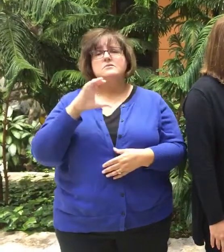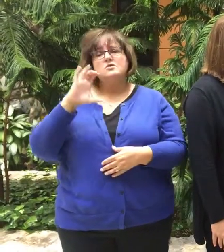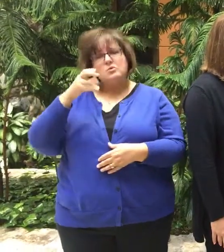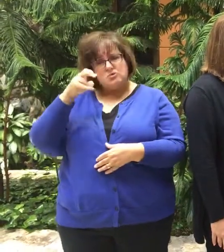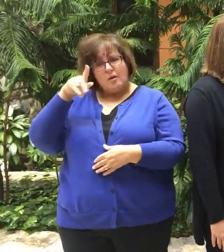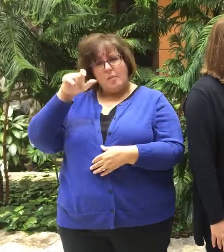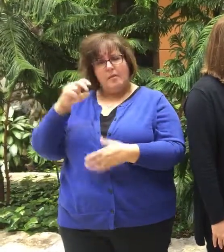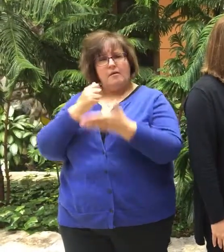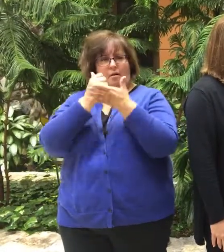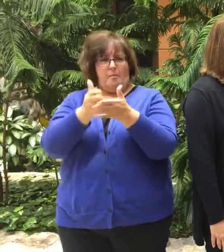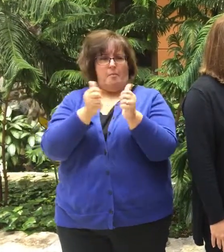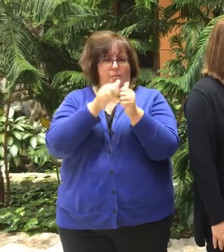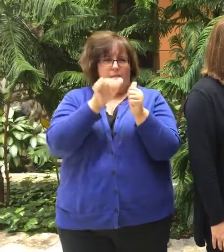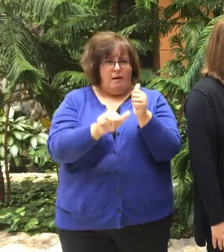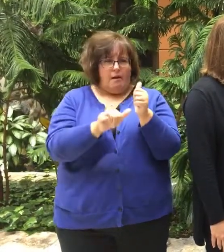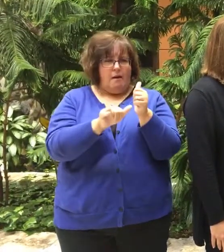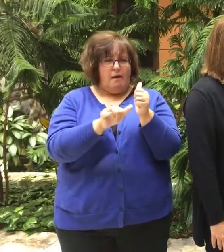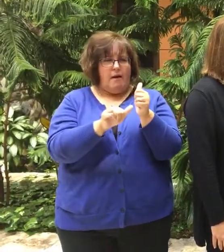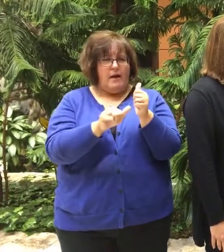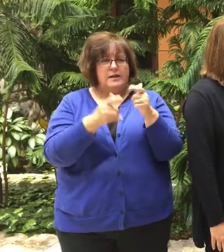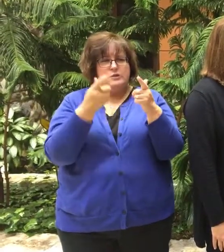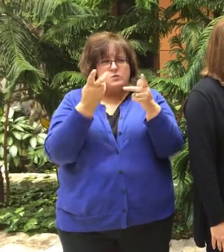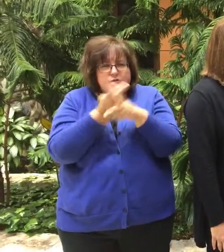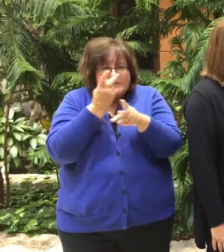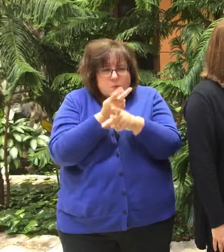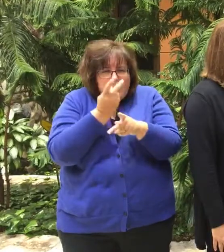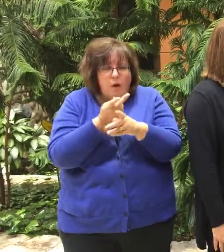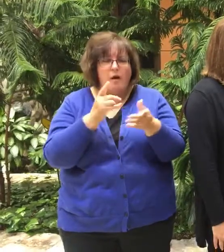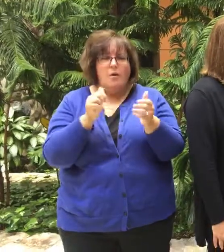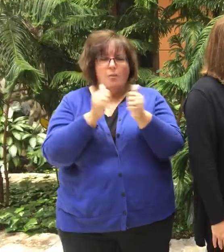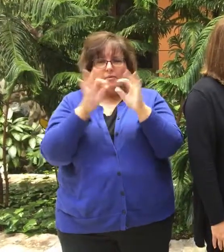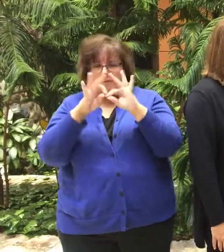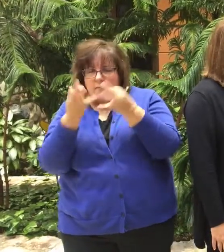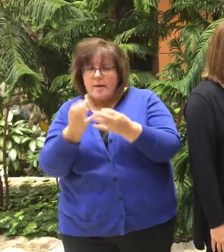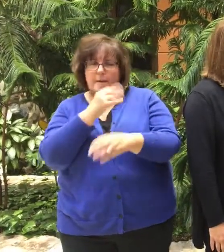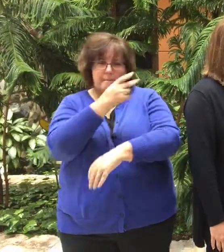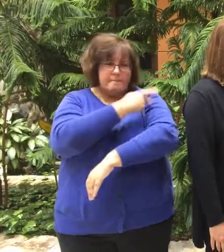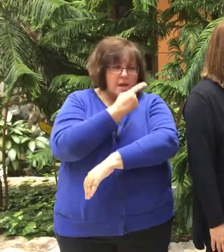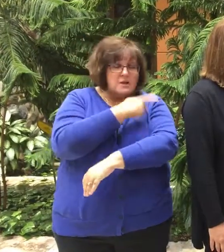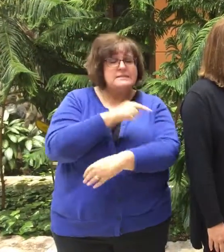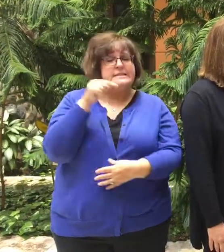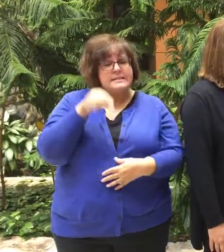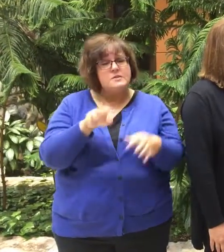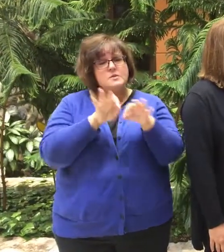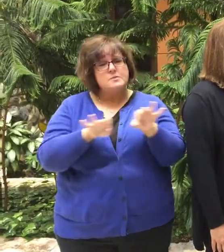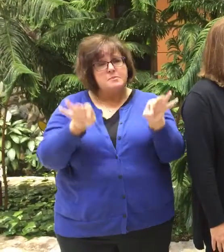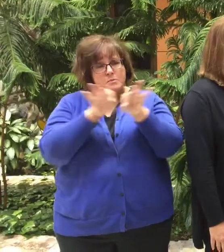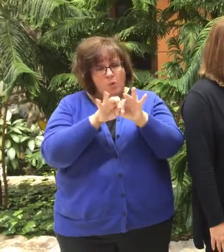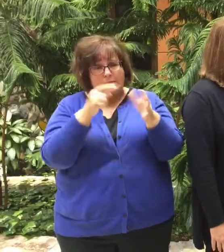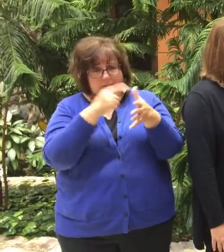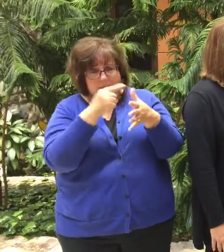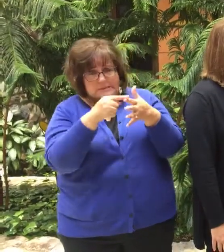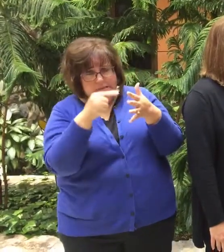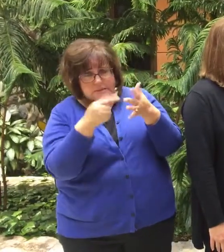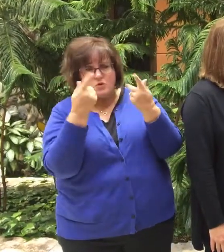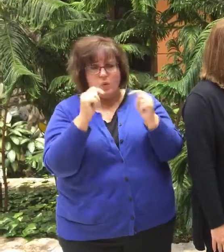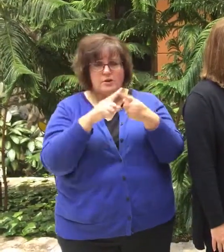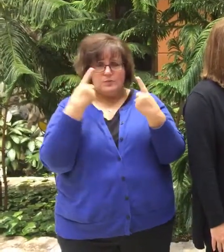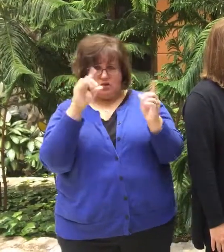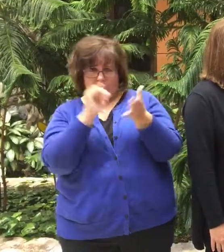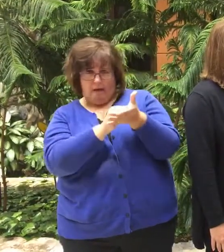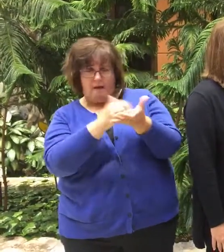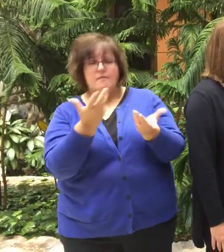can help in that teasing out with the patients and the families to say, this is what's important, this is what we're trying to achieve,